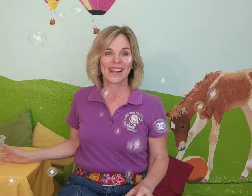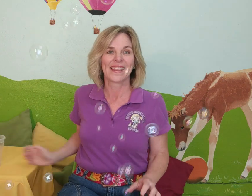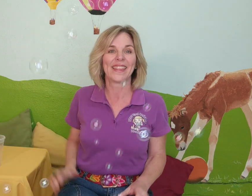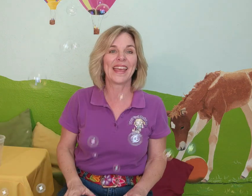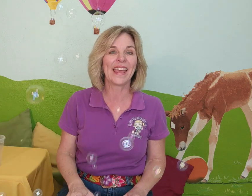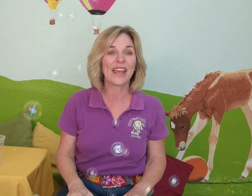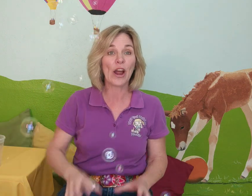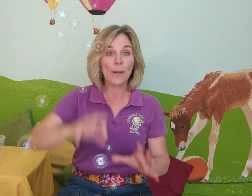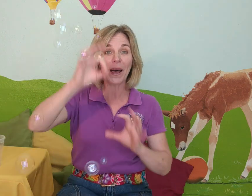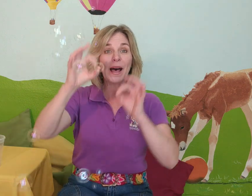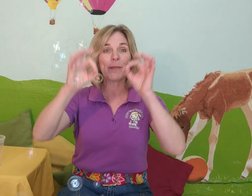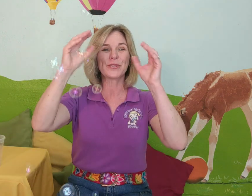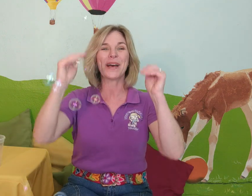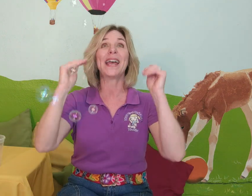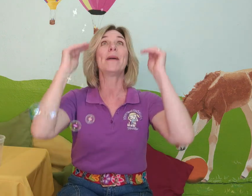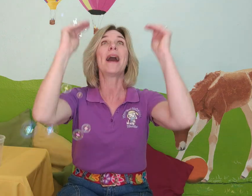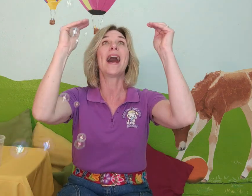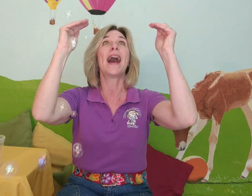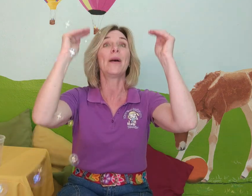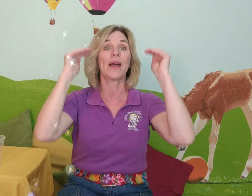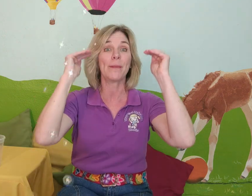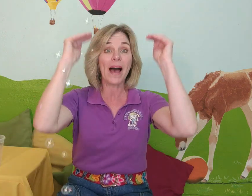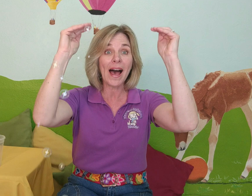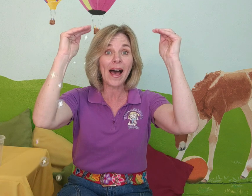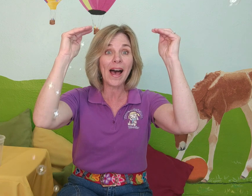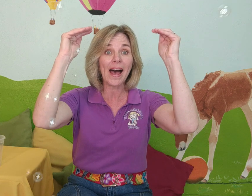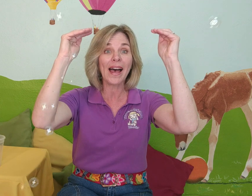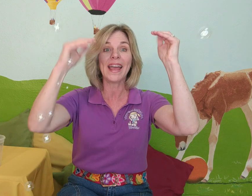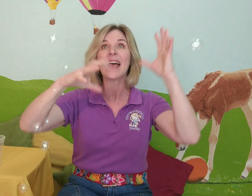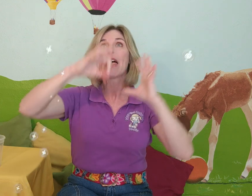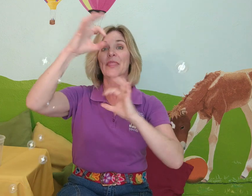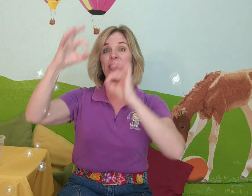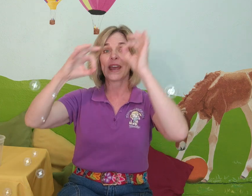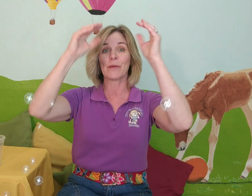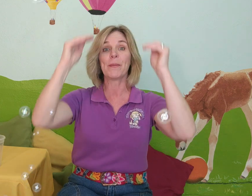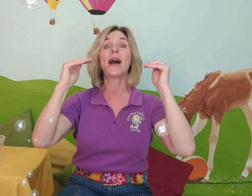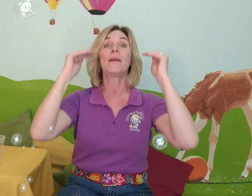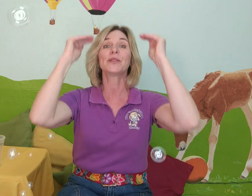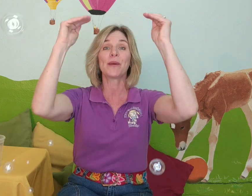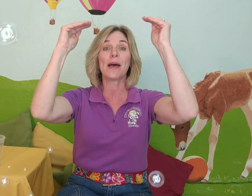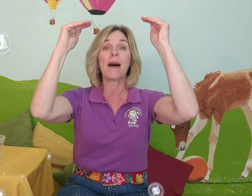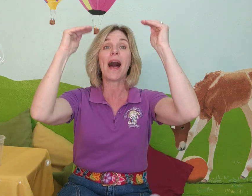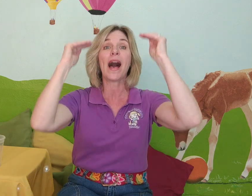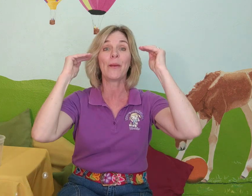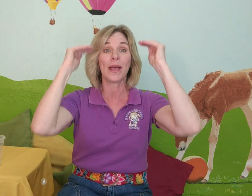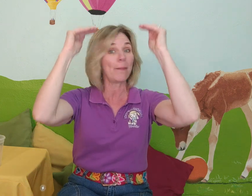There are bubbles way up high, way up high. There are bubbles way up high, way up